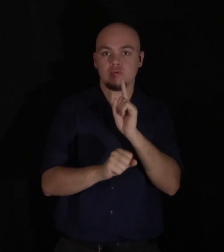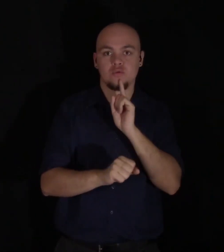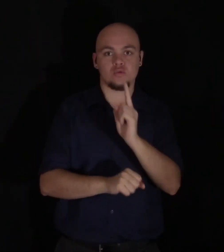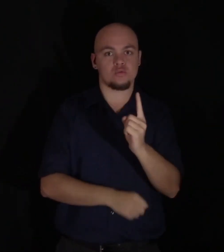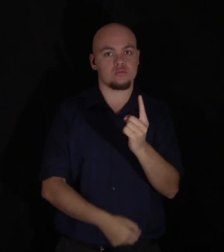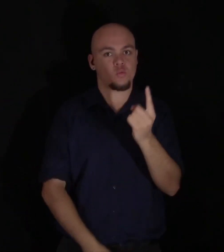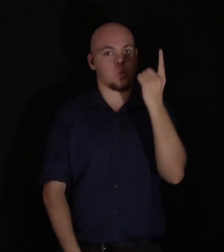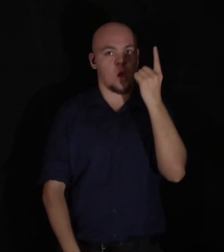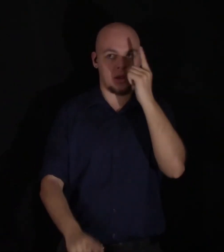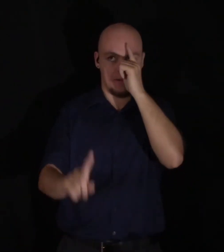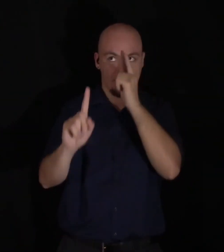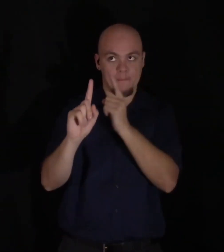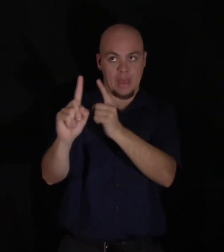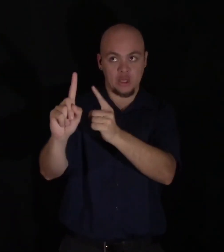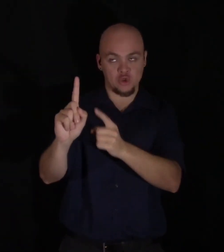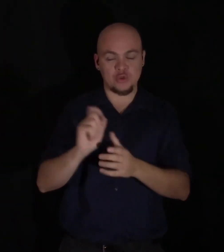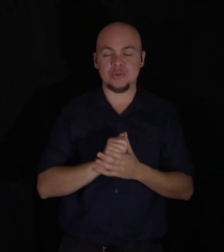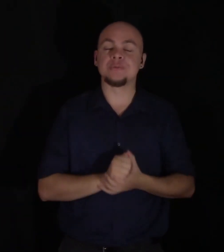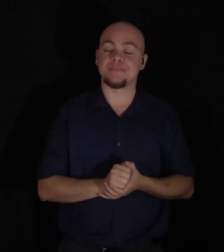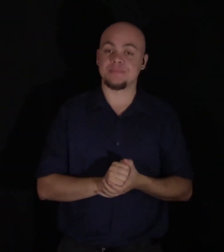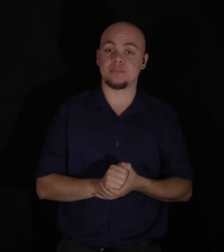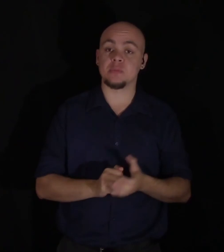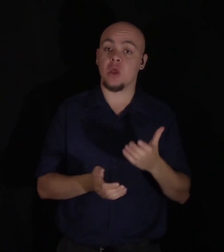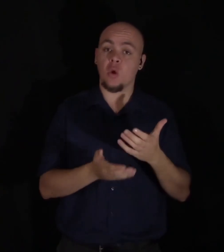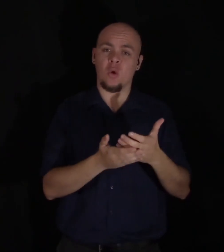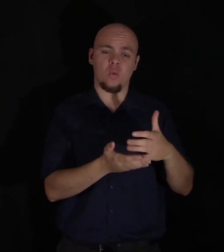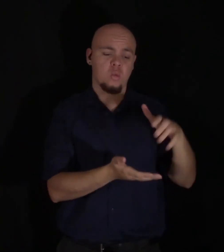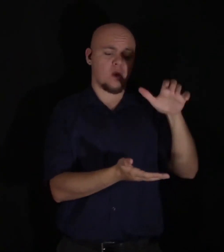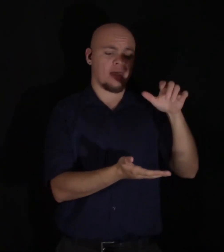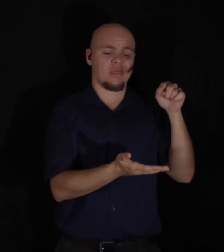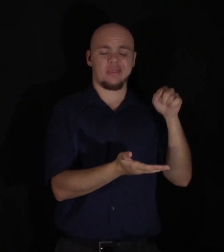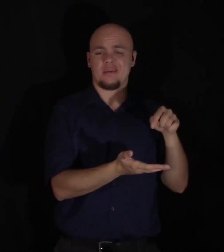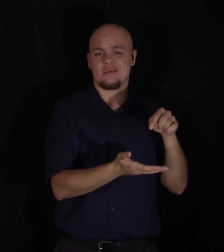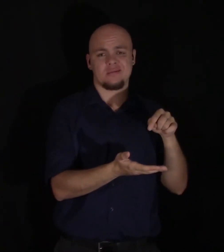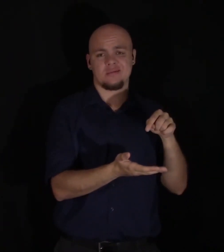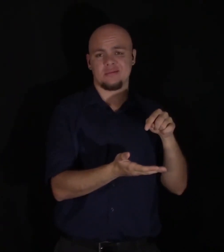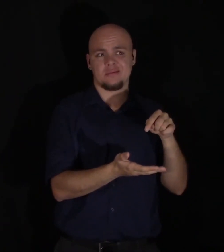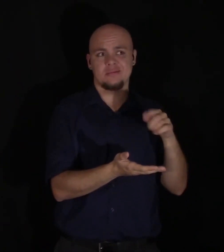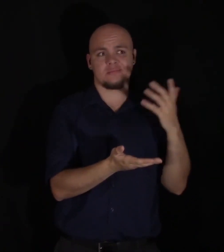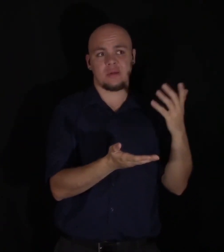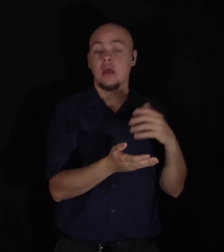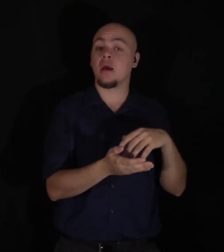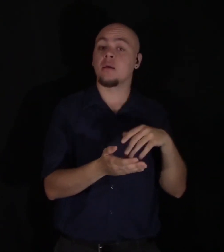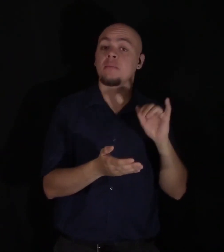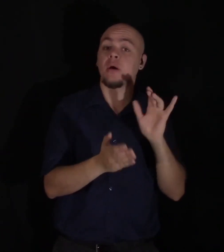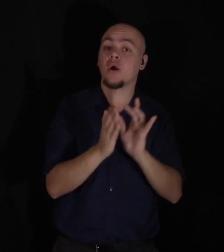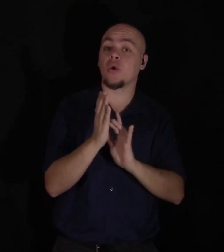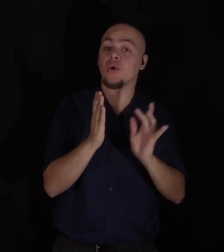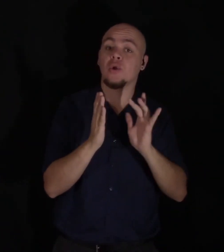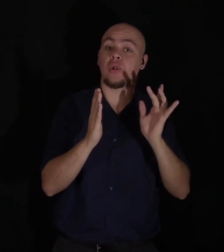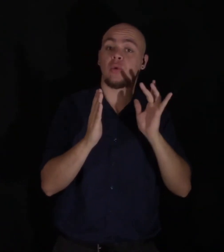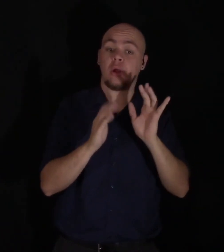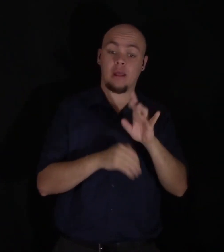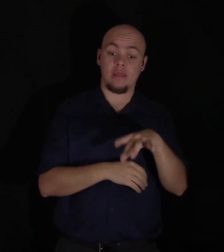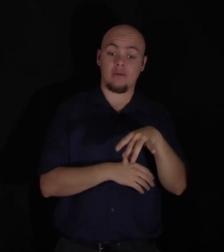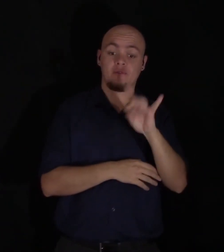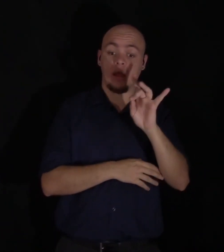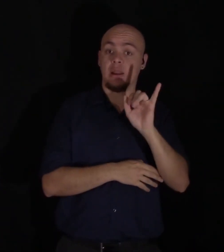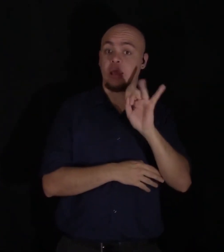Wealth is an inferior object. But what glory would attend the discovery if I could banish